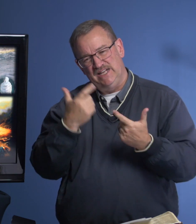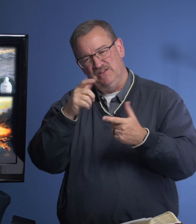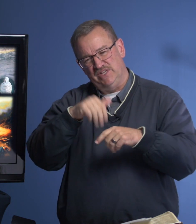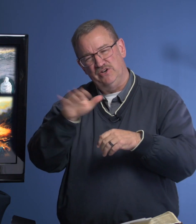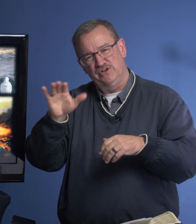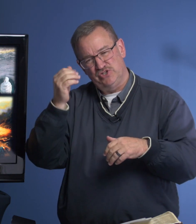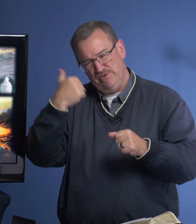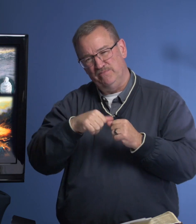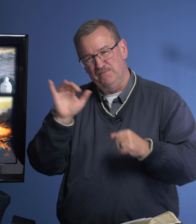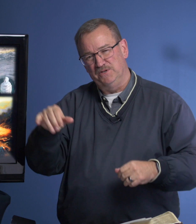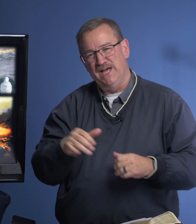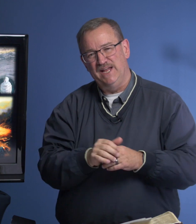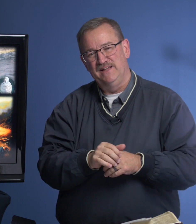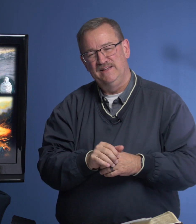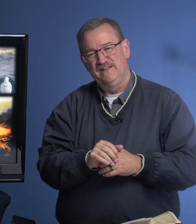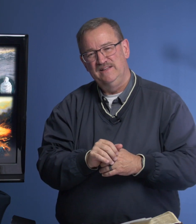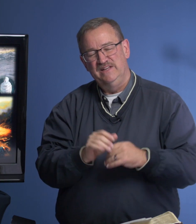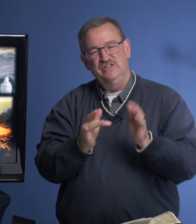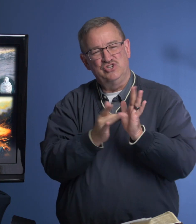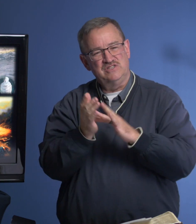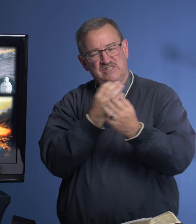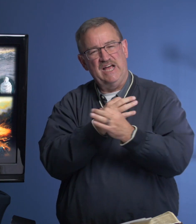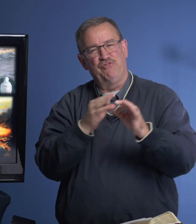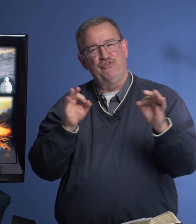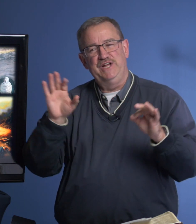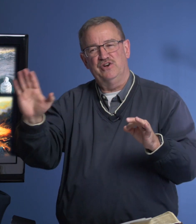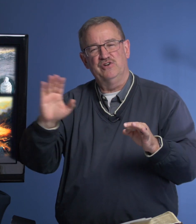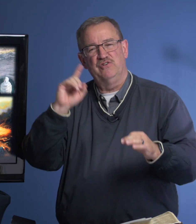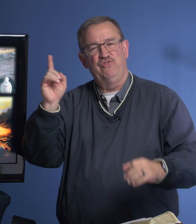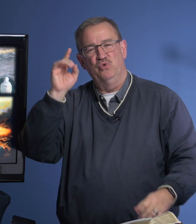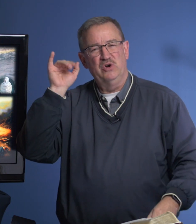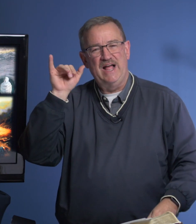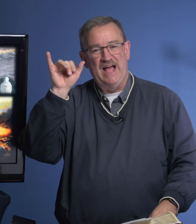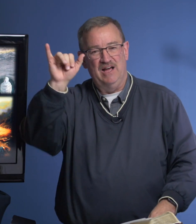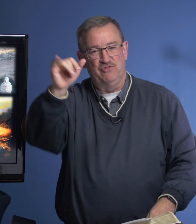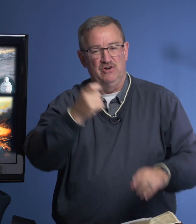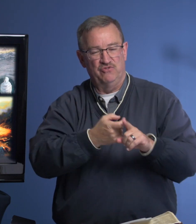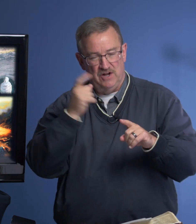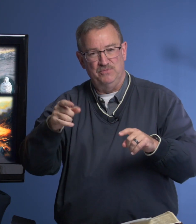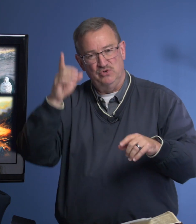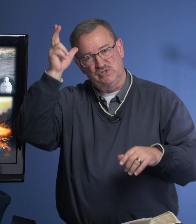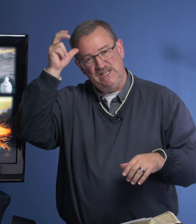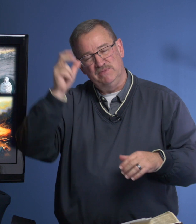lived in her. She remembered that. Jesus had freed her forever from those demons.